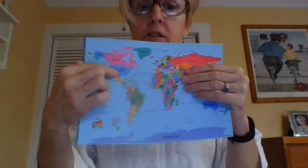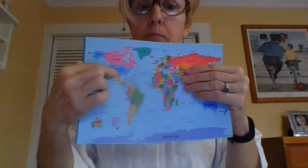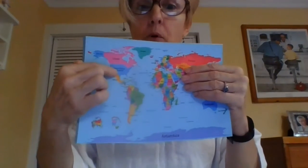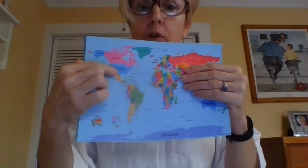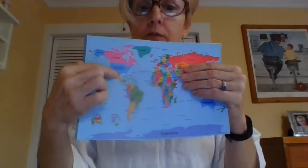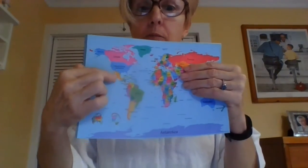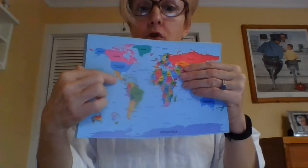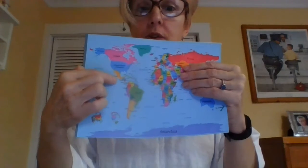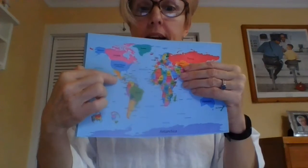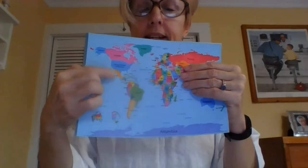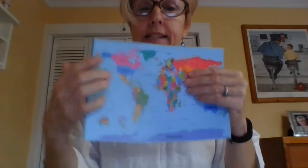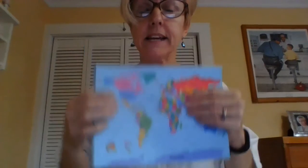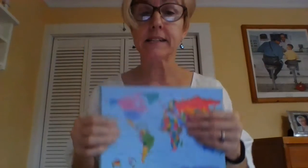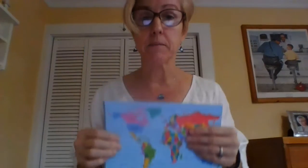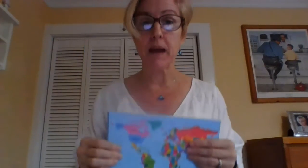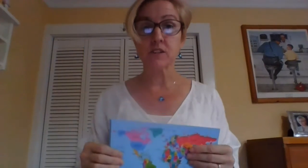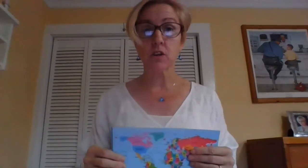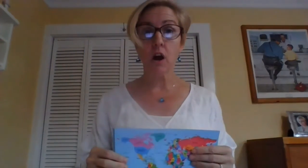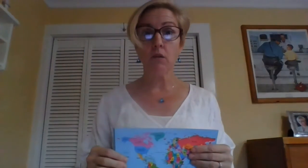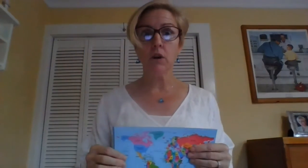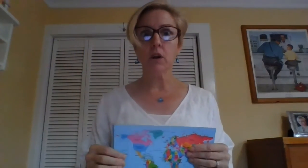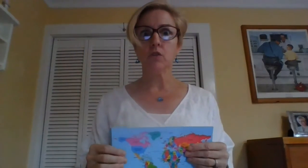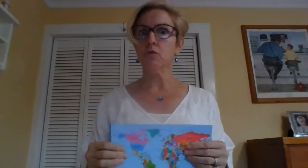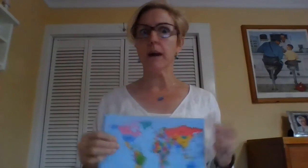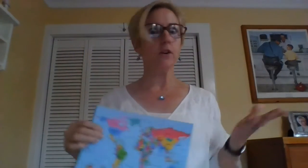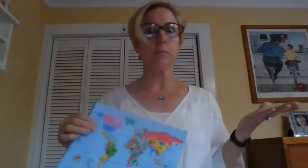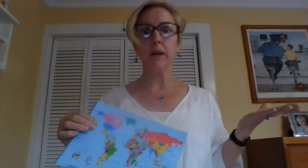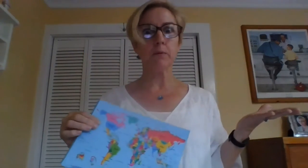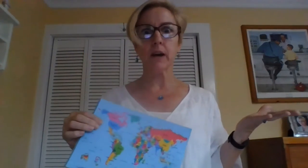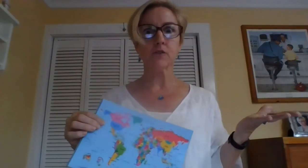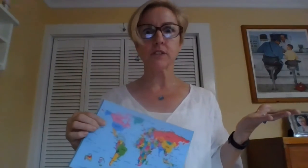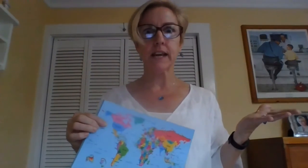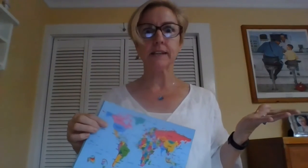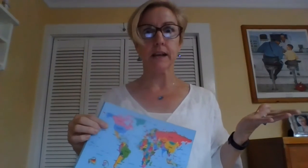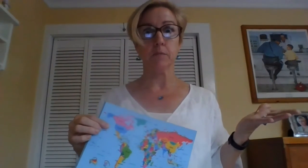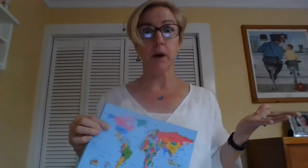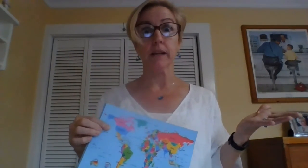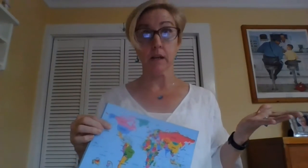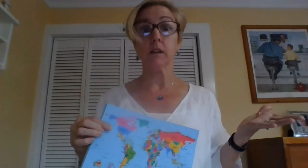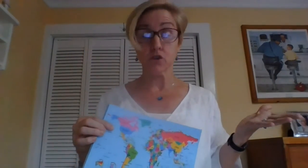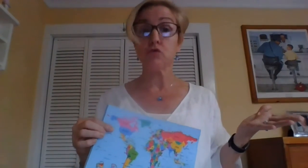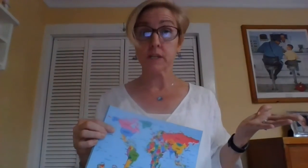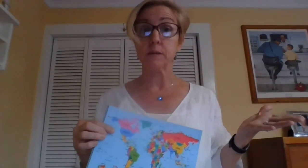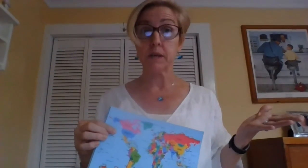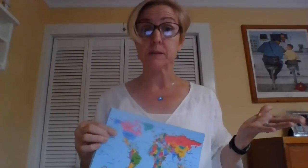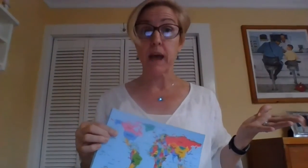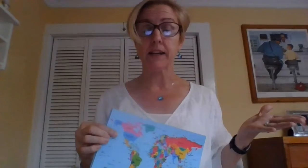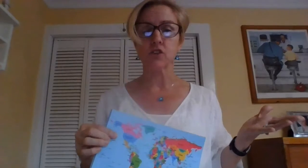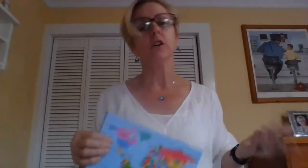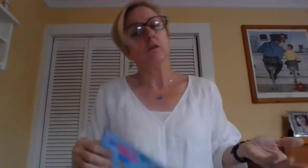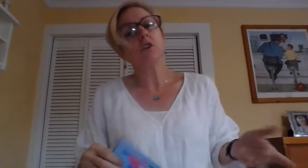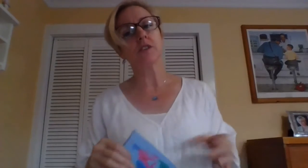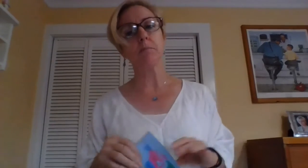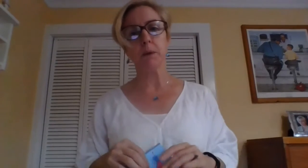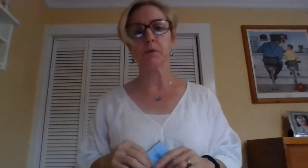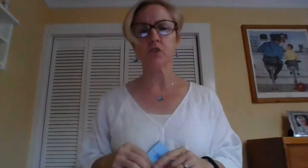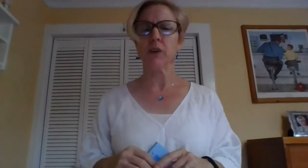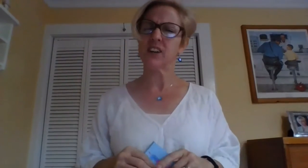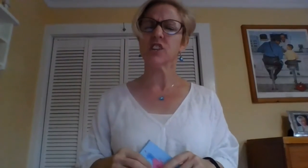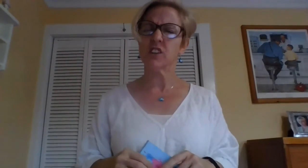the border from the United States to Mexico, you might not be able to understand anybody unless you can speak Spanish, which some people do. Actually,